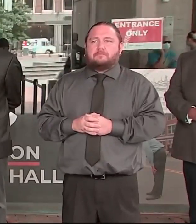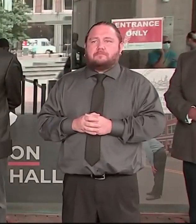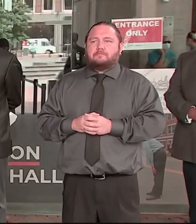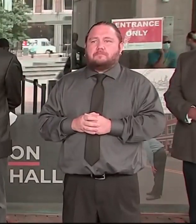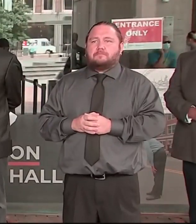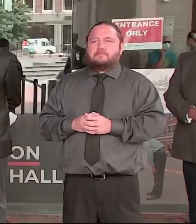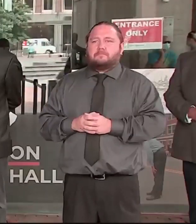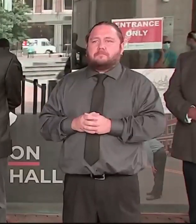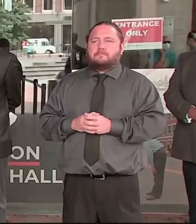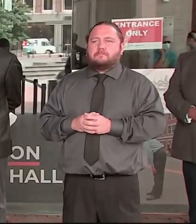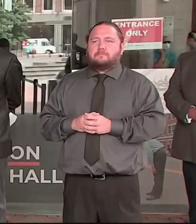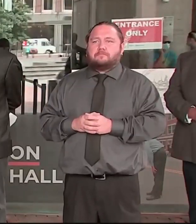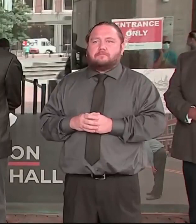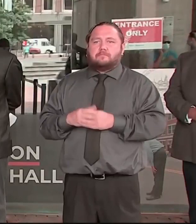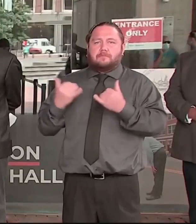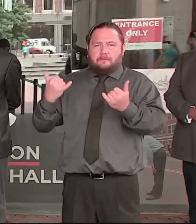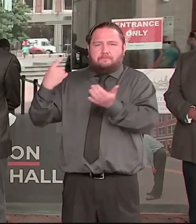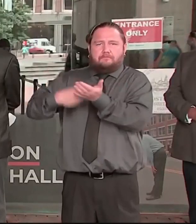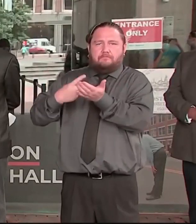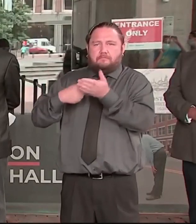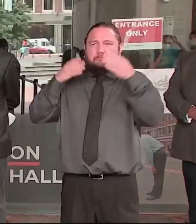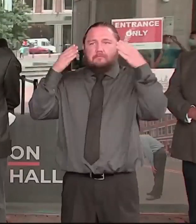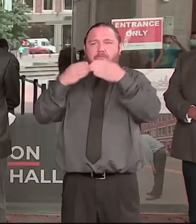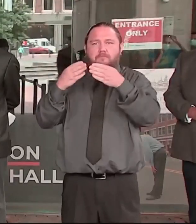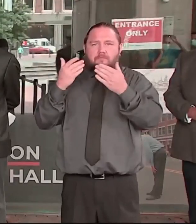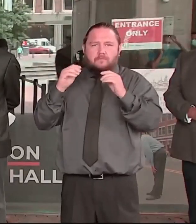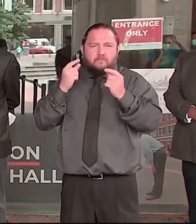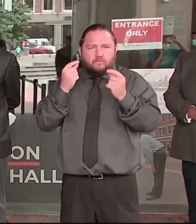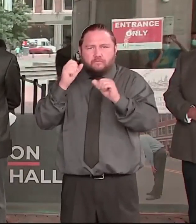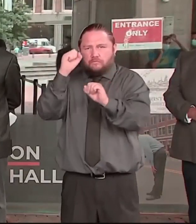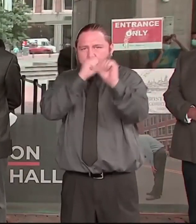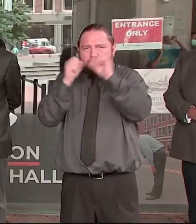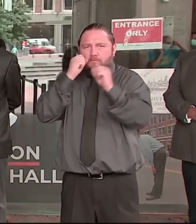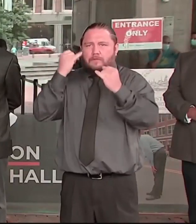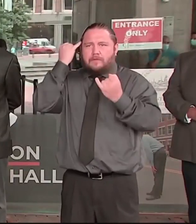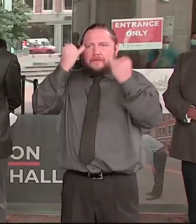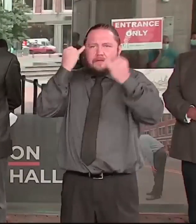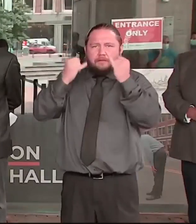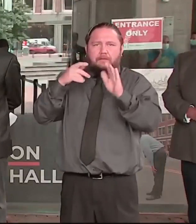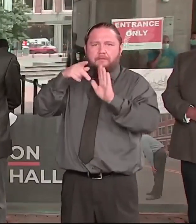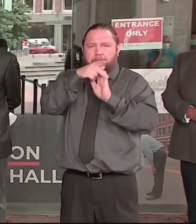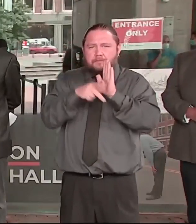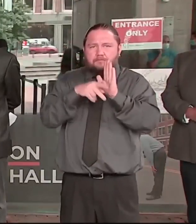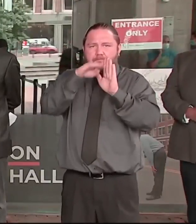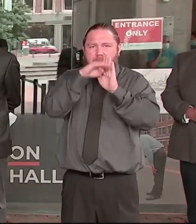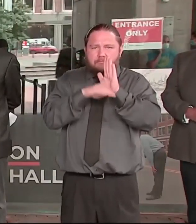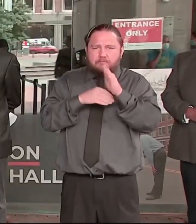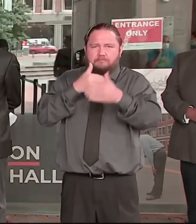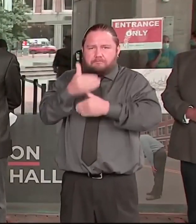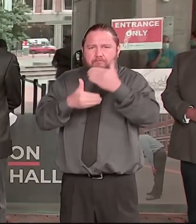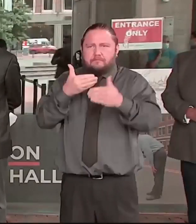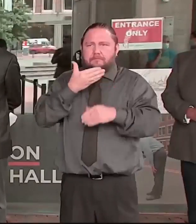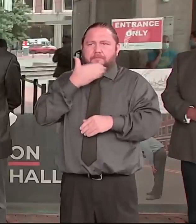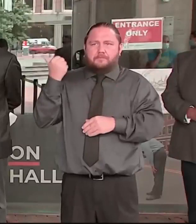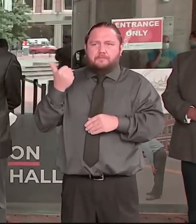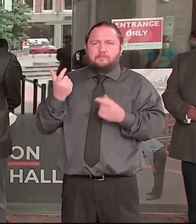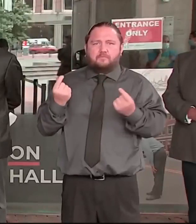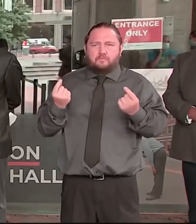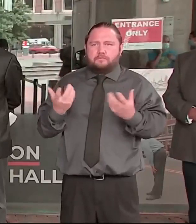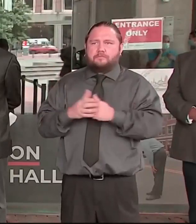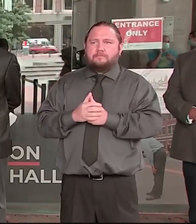just the executive order, it comes with actions. We will work on an eight-step strategy to approach this work, led by the Boston Public Health